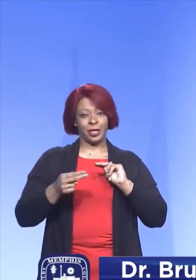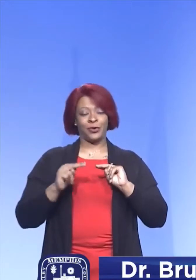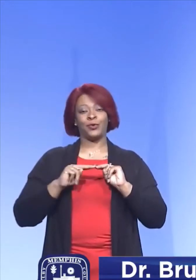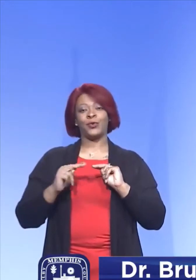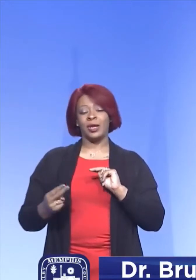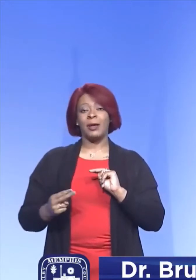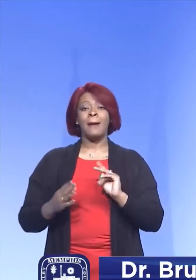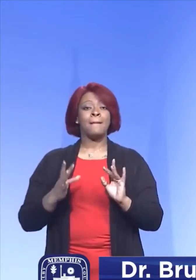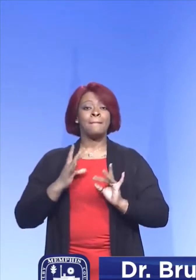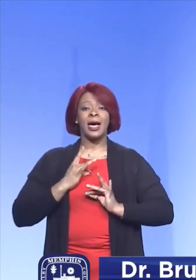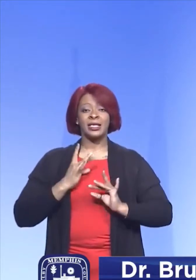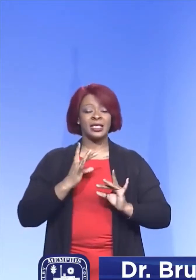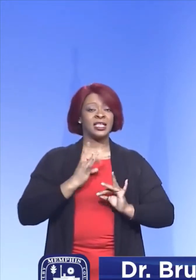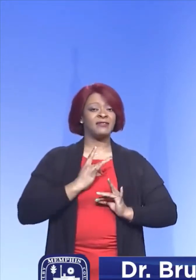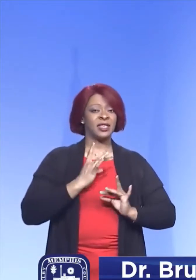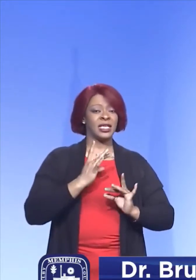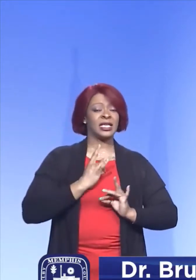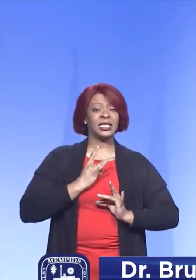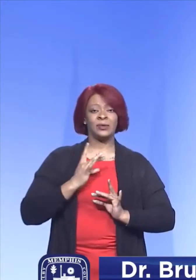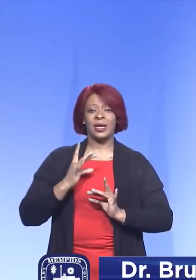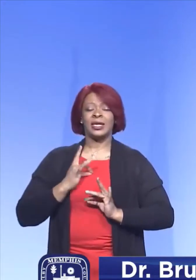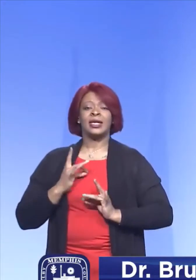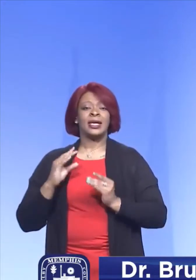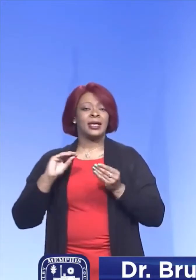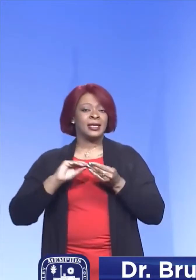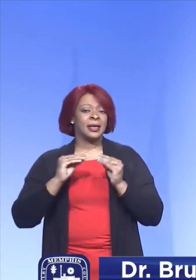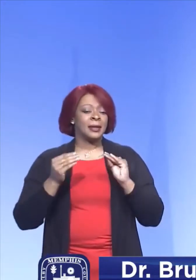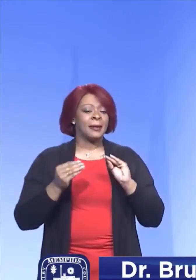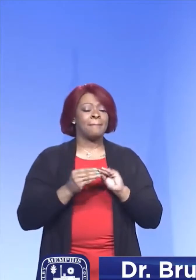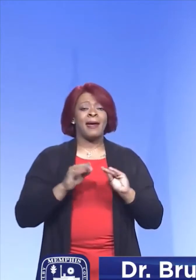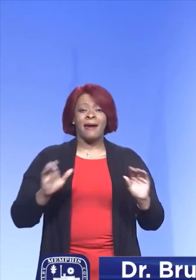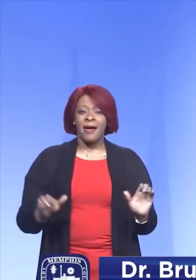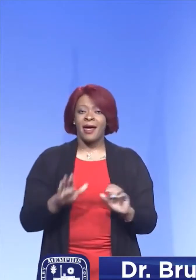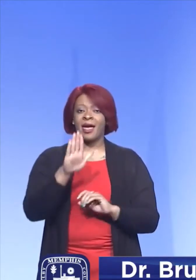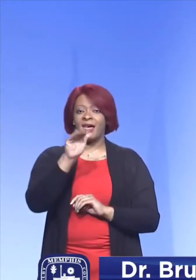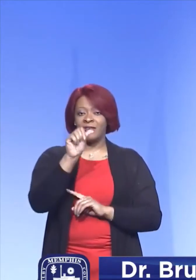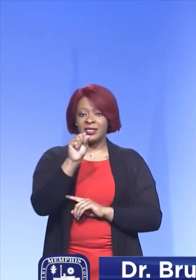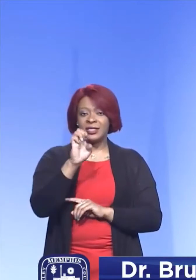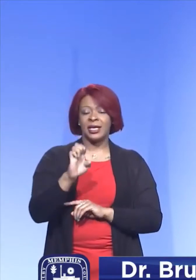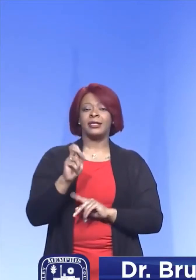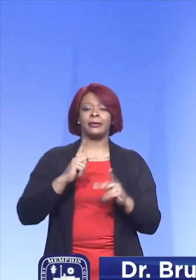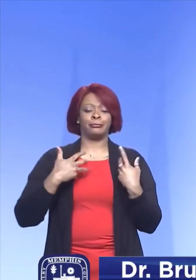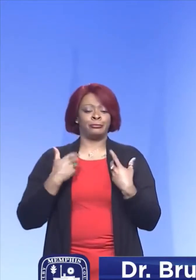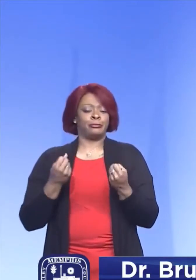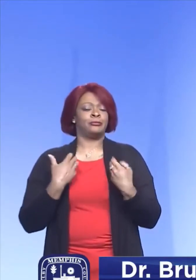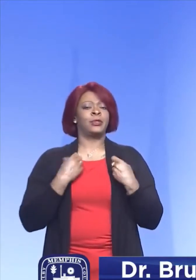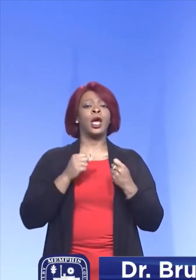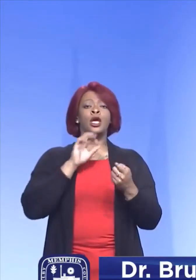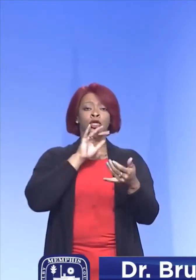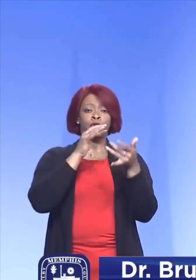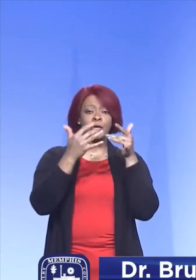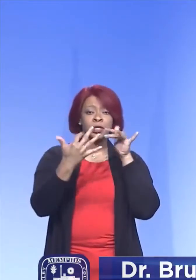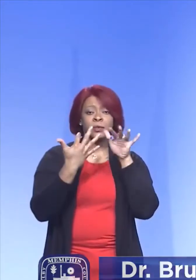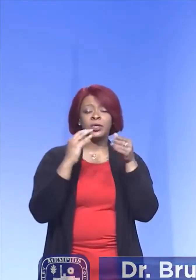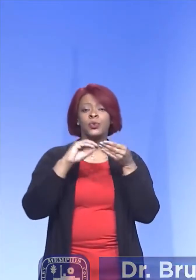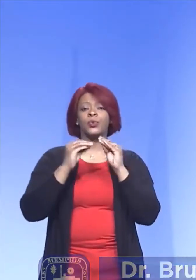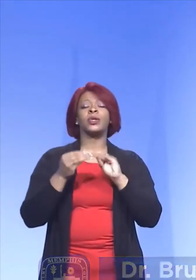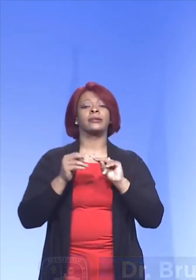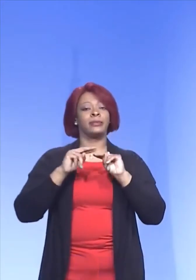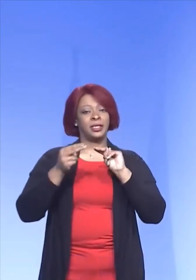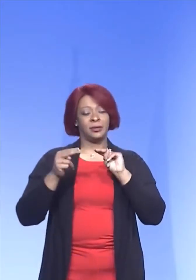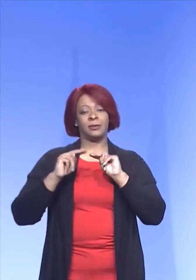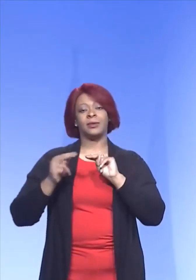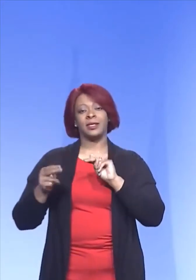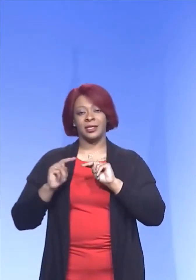positivity rate, the number of active cases, even the transmission rate are decreasing.